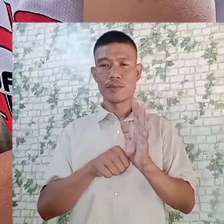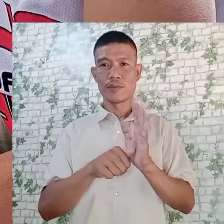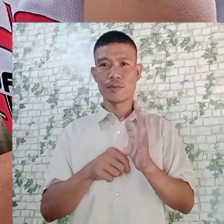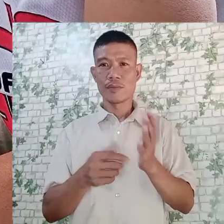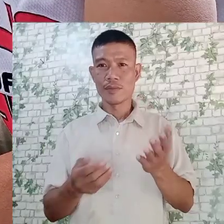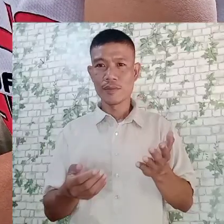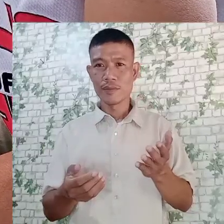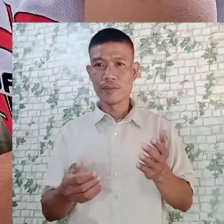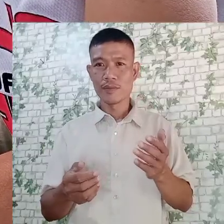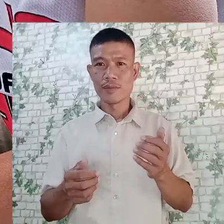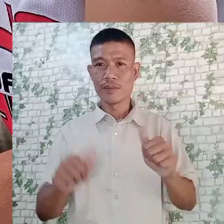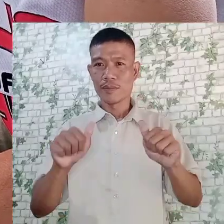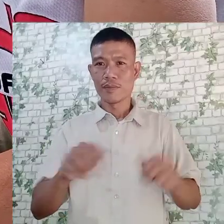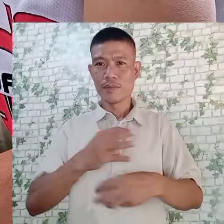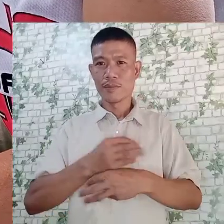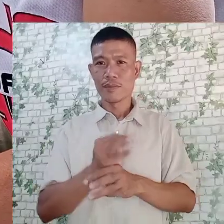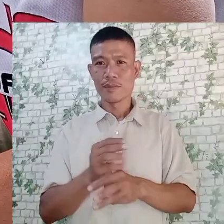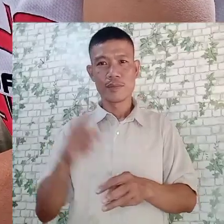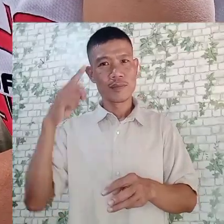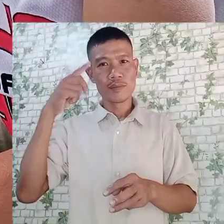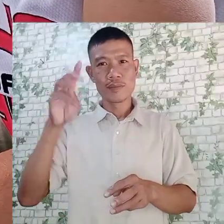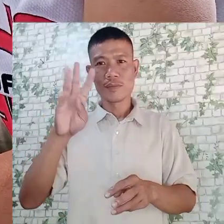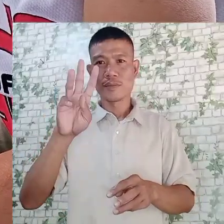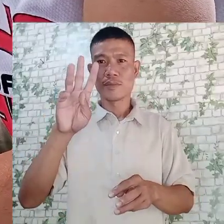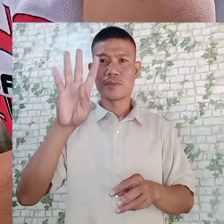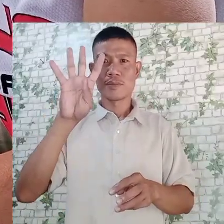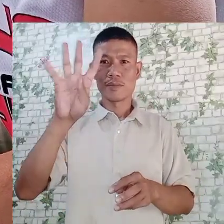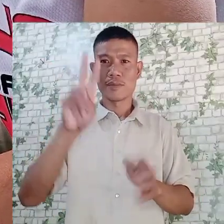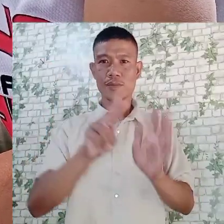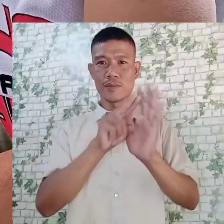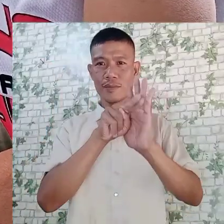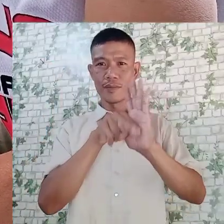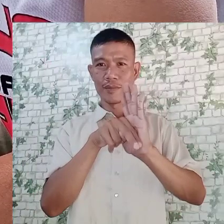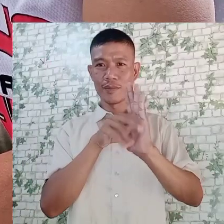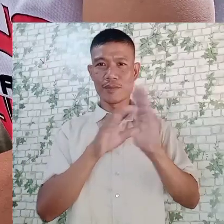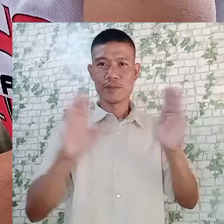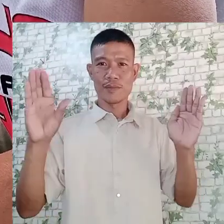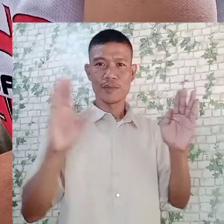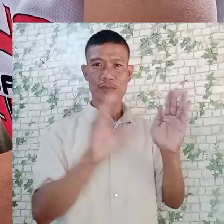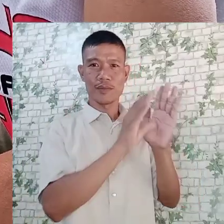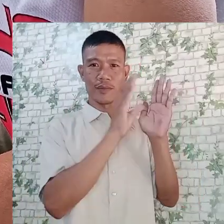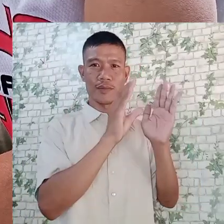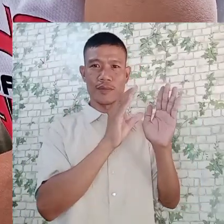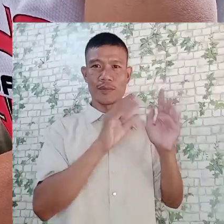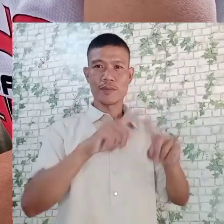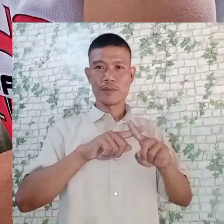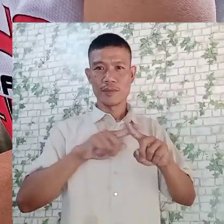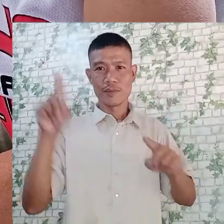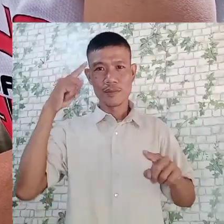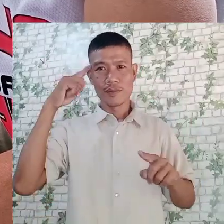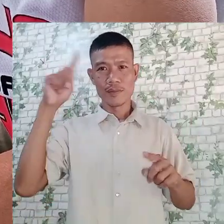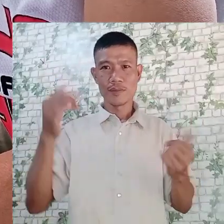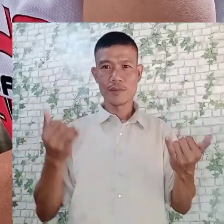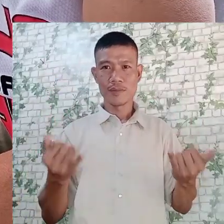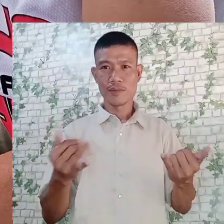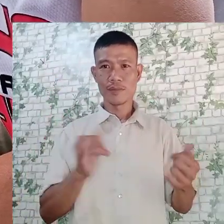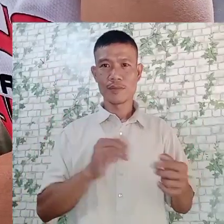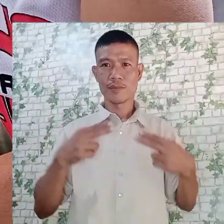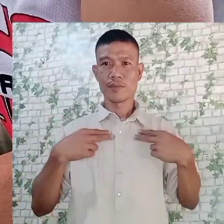So approximately, I can make it for 4 hours. So that's another challenge. but for now, I